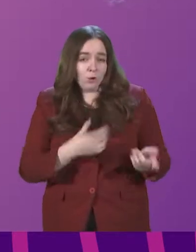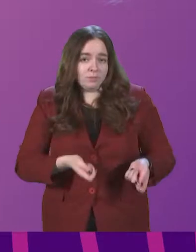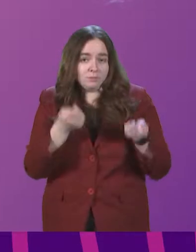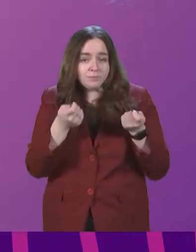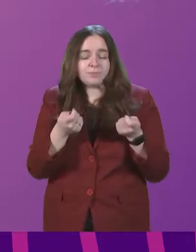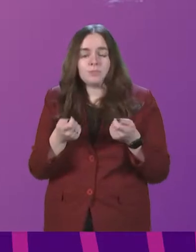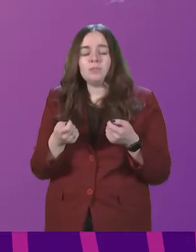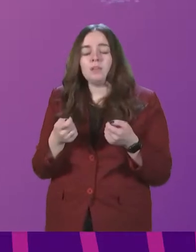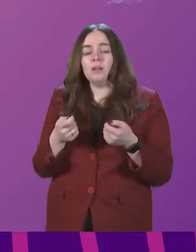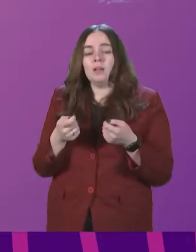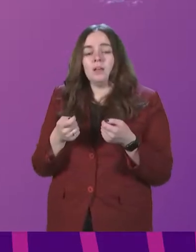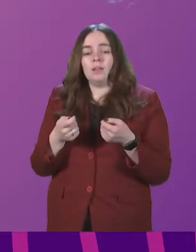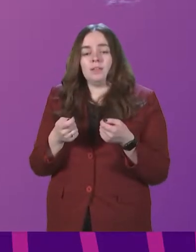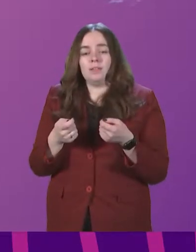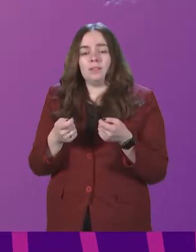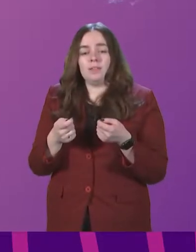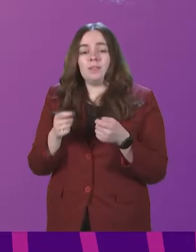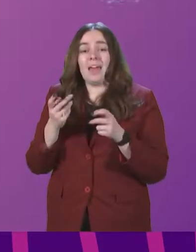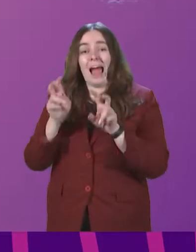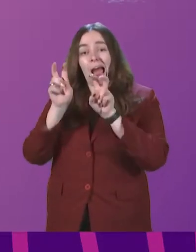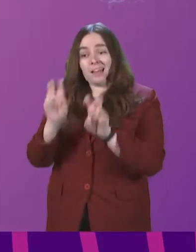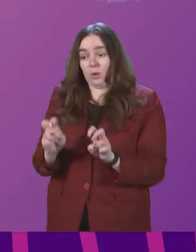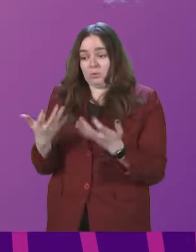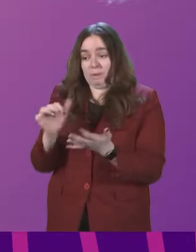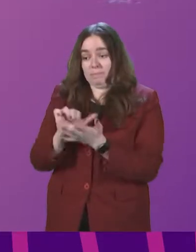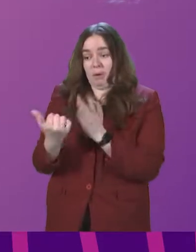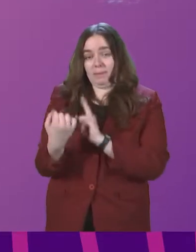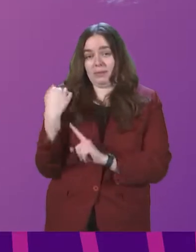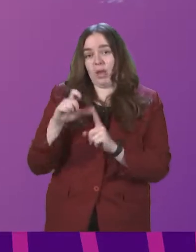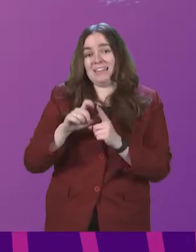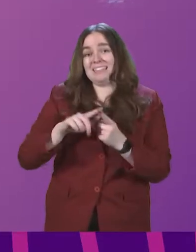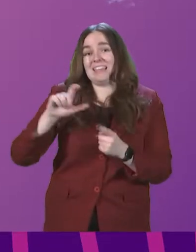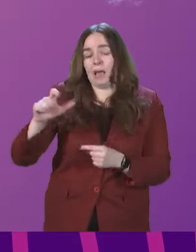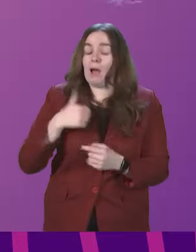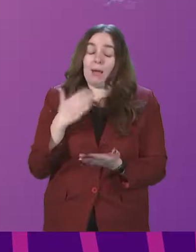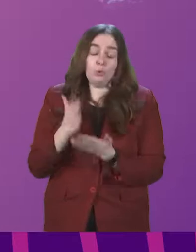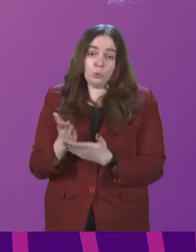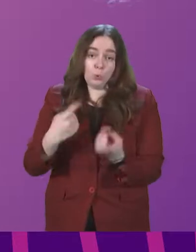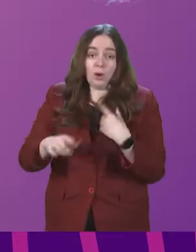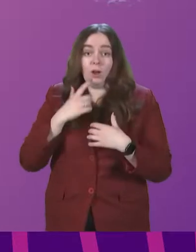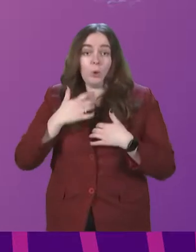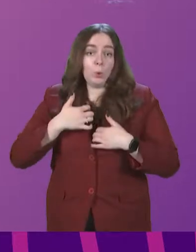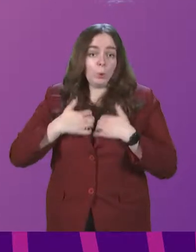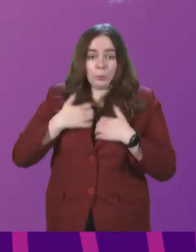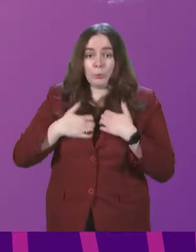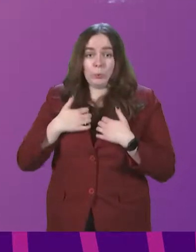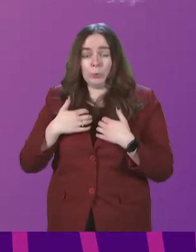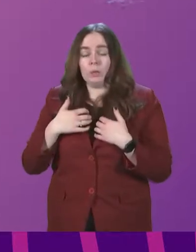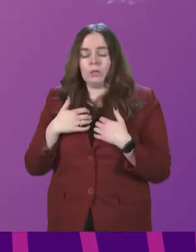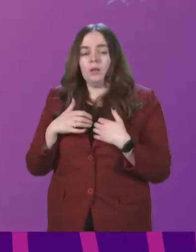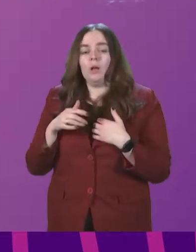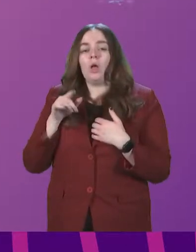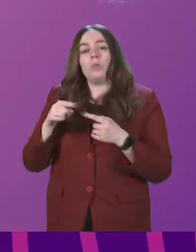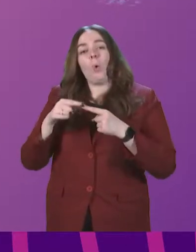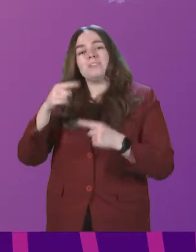the accounts were published in December, and I'm sure they were of great interest to the member. Those